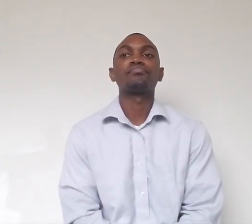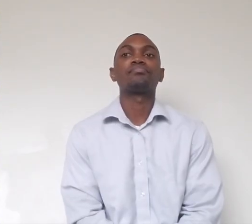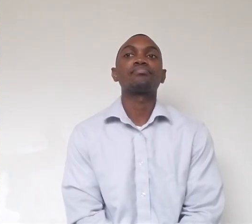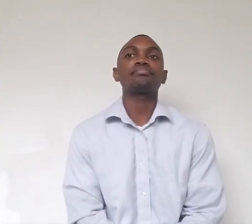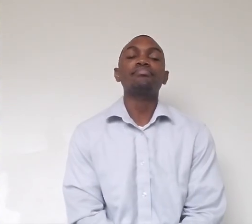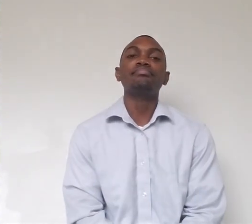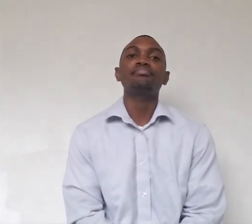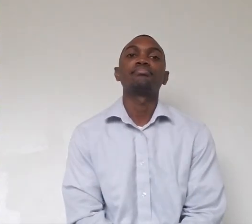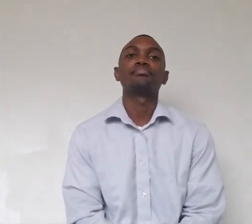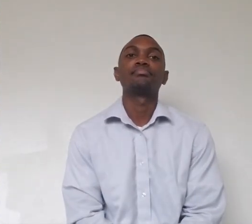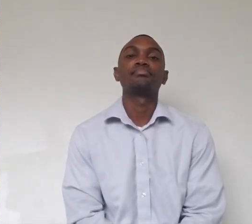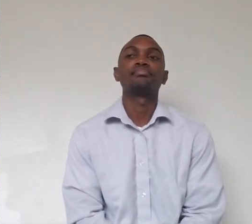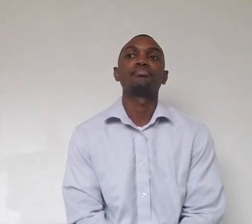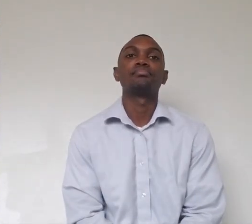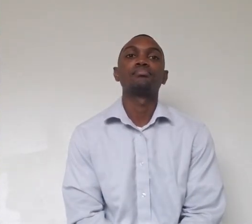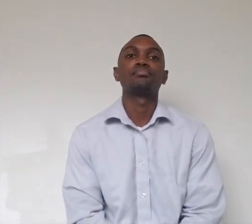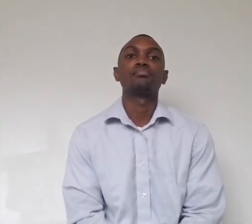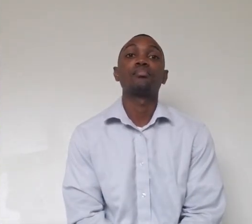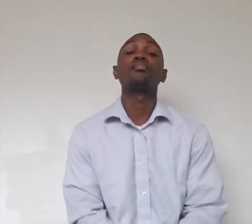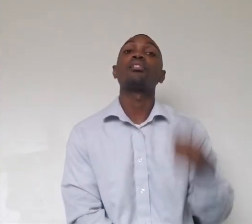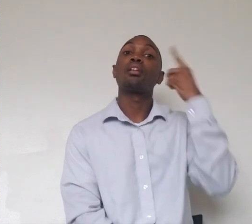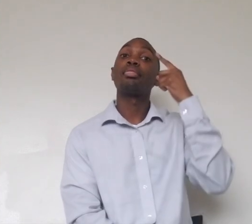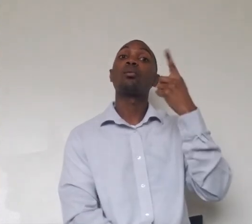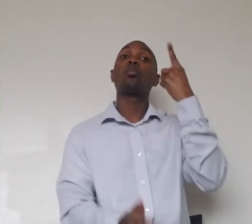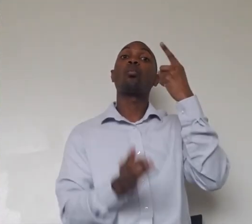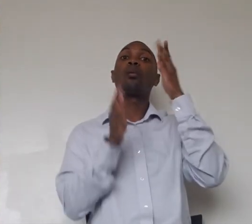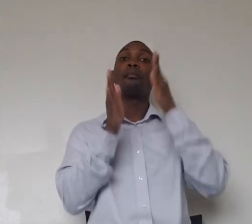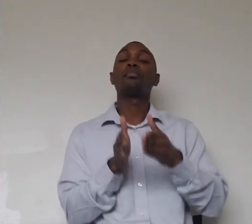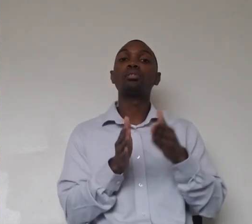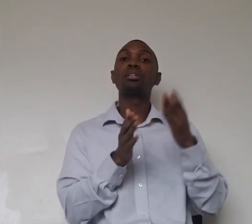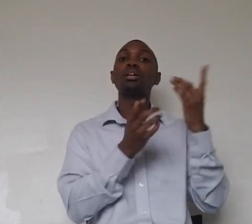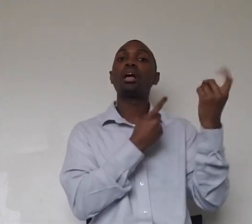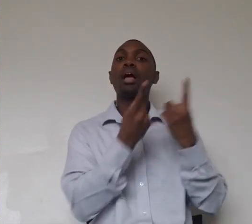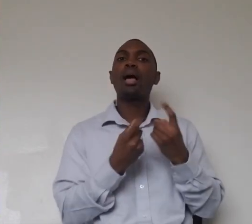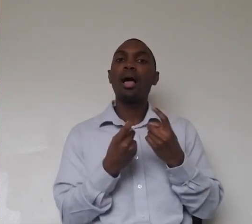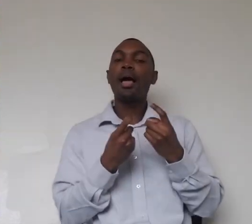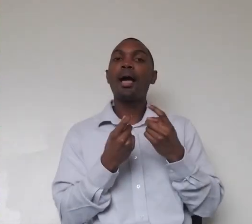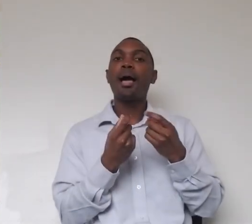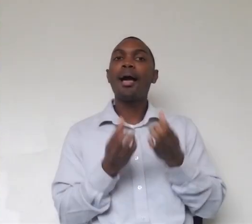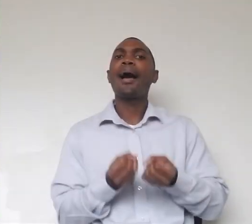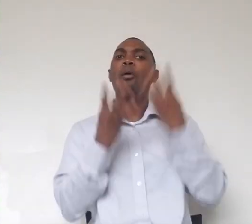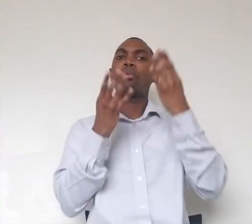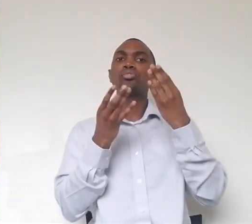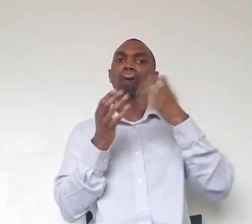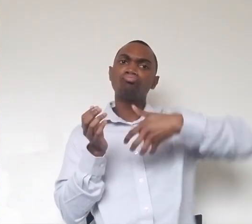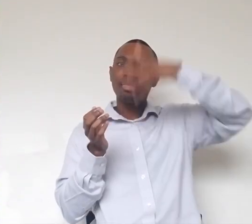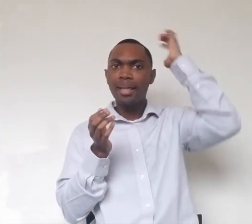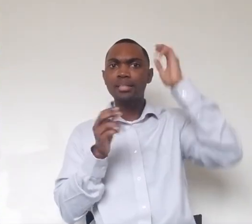Yeah. Oh, think one of our guests was asking about, uh, how much our lions weigh. So Imani is weighing in